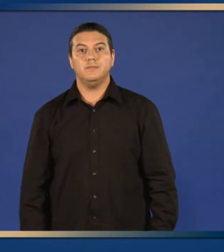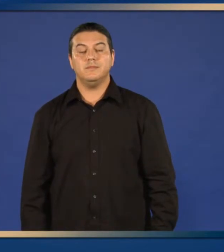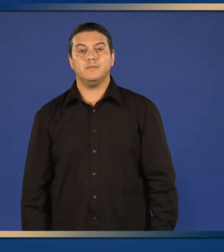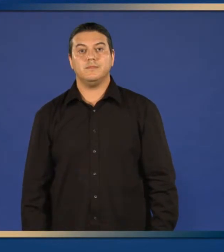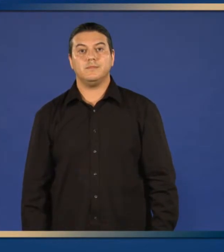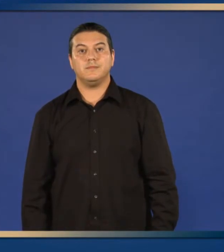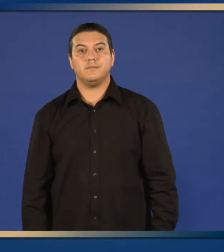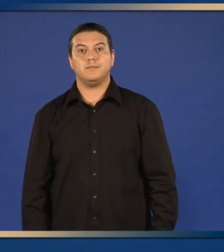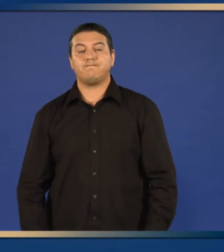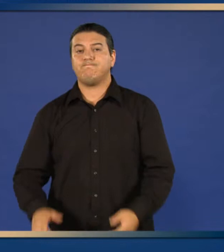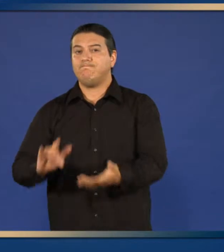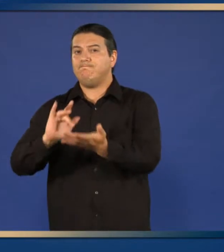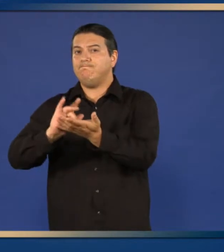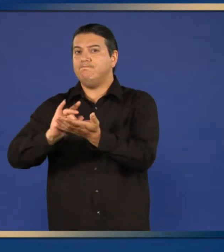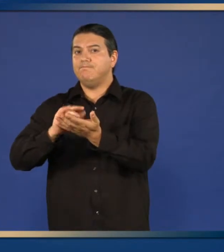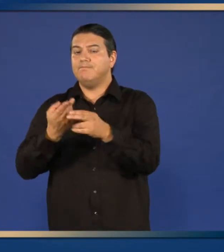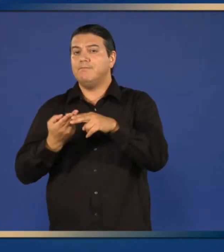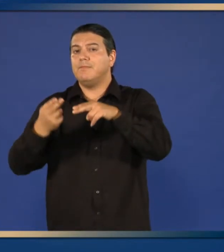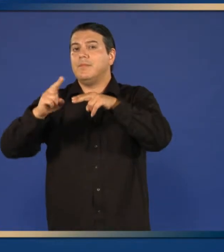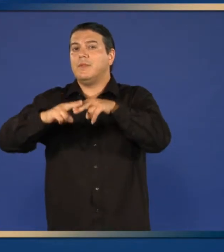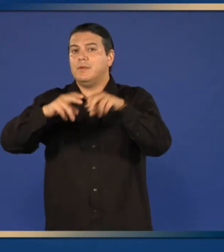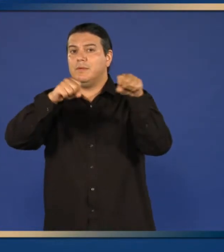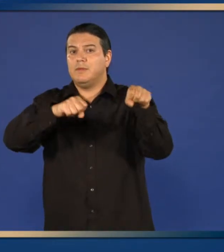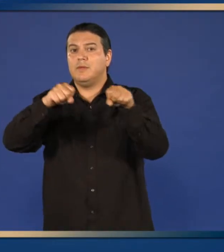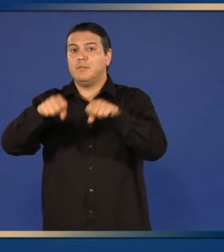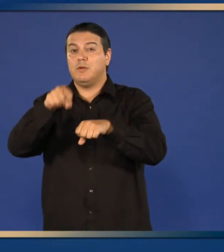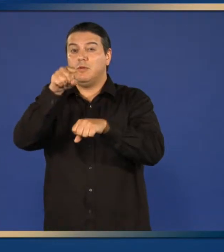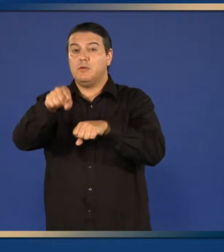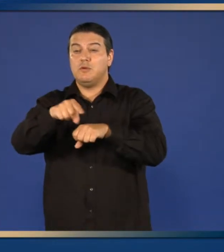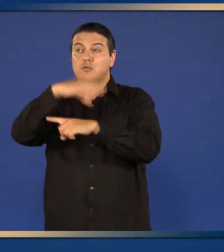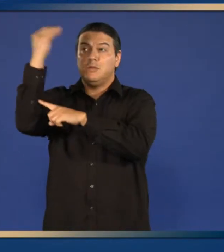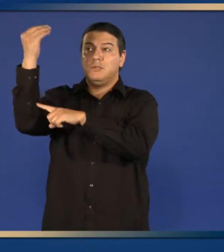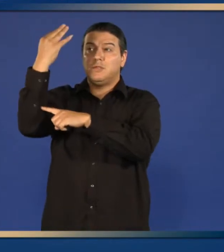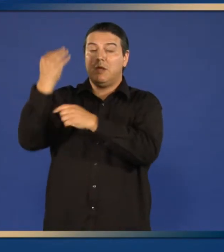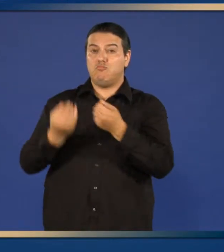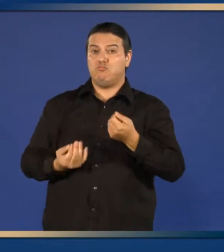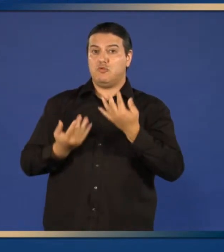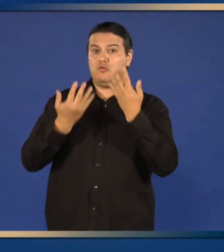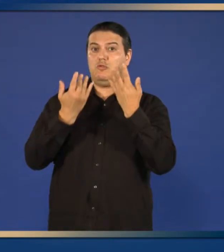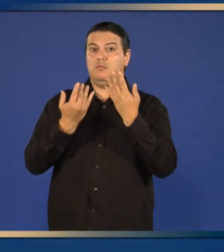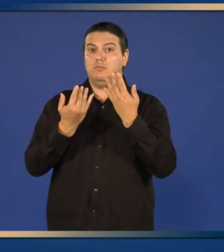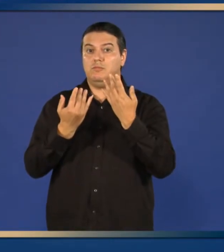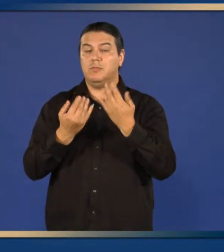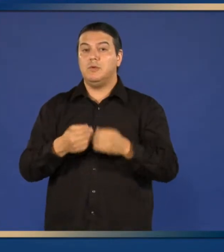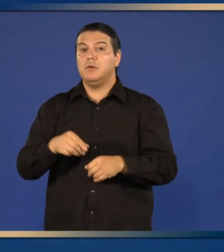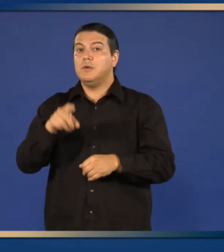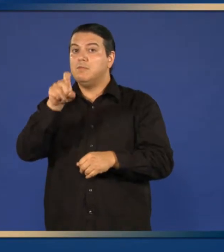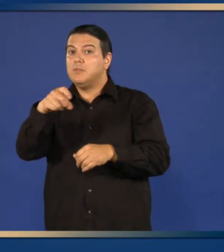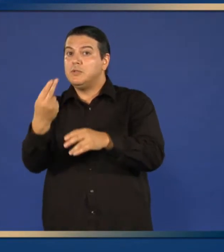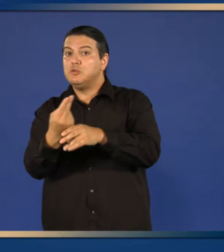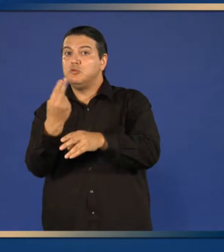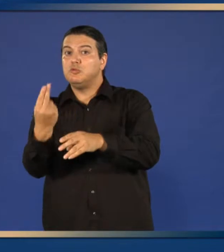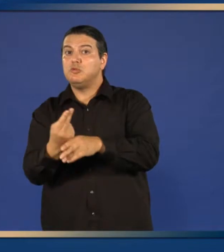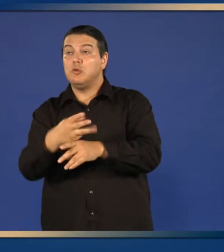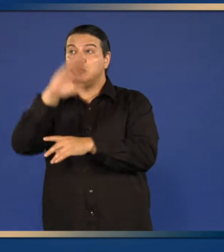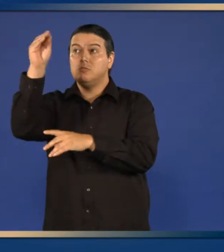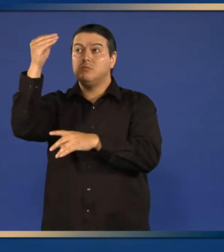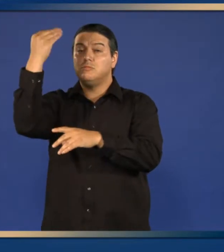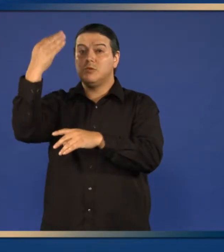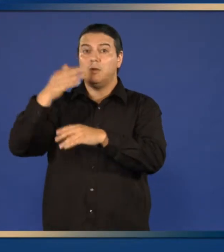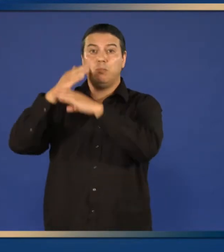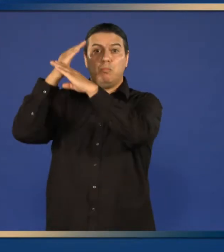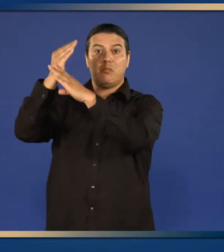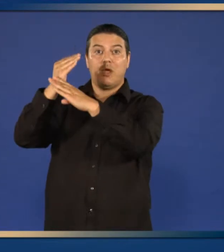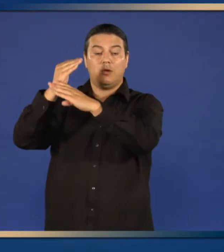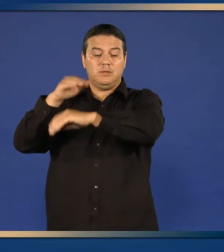This medicine increases the chance of sunburn. Make sure to use sunscreen to protect your